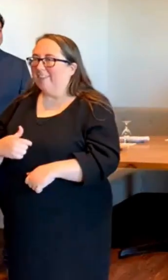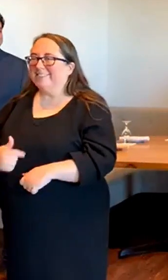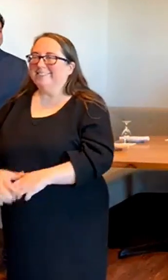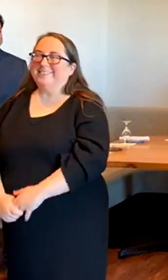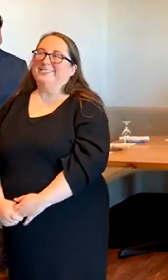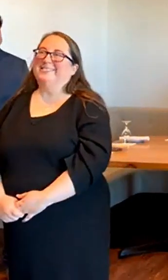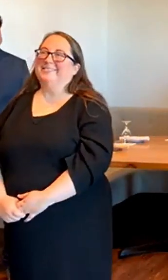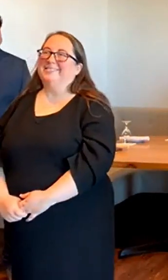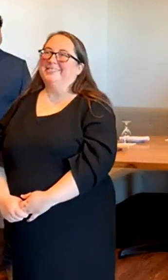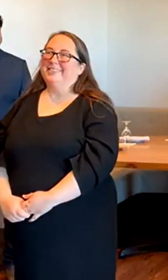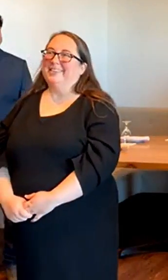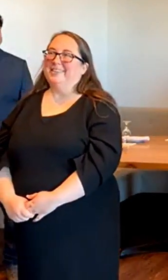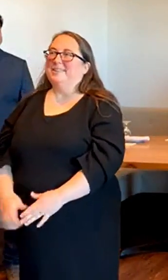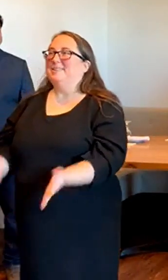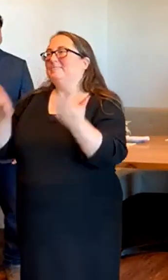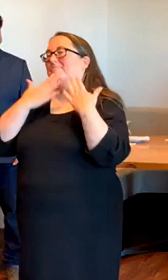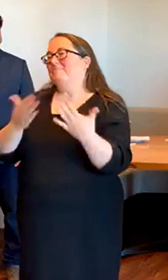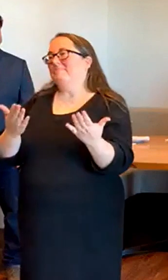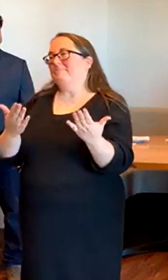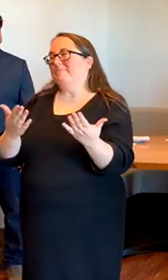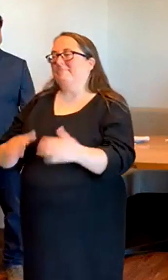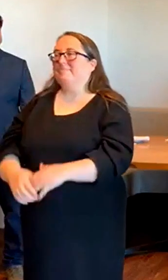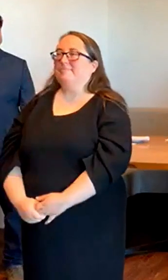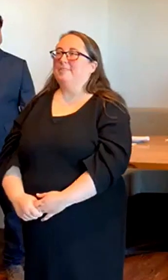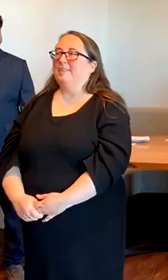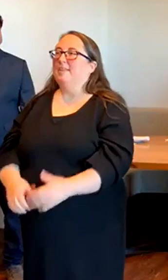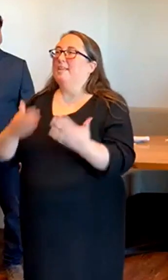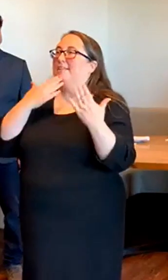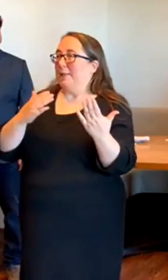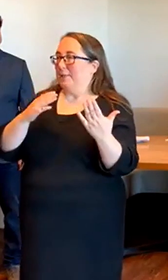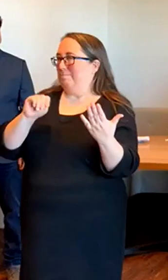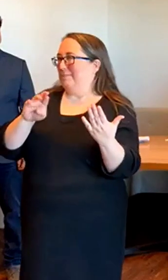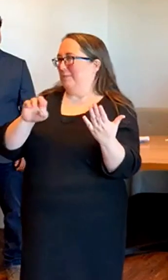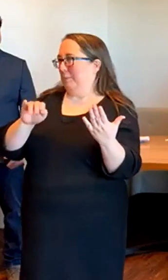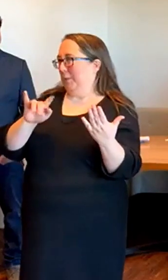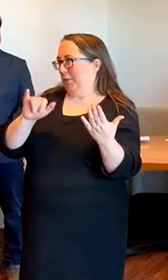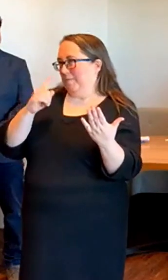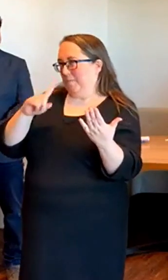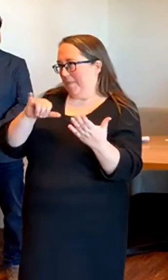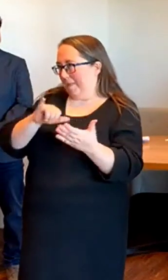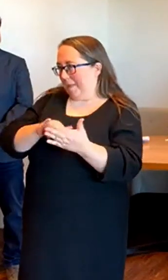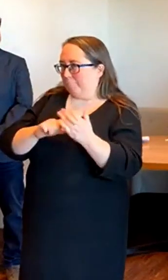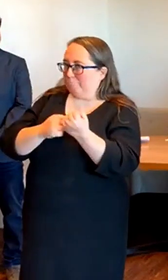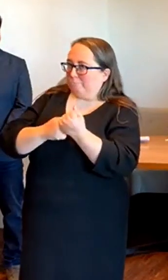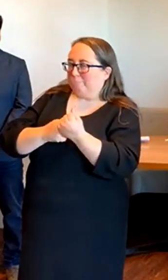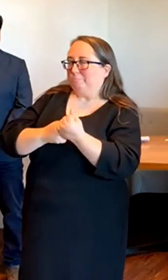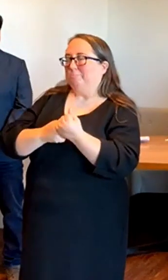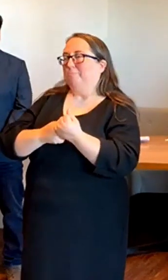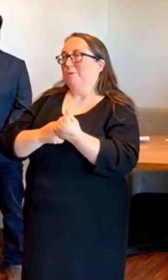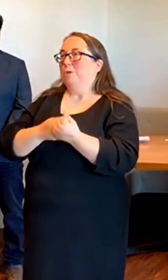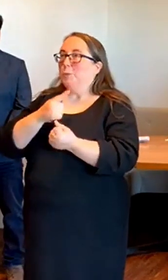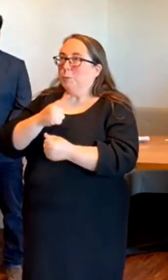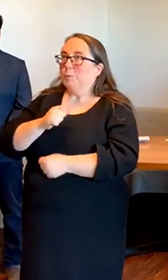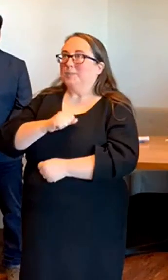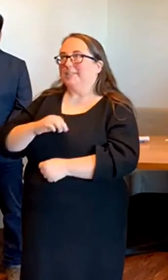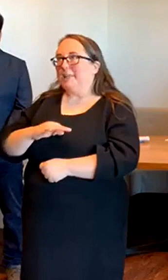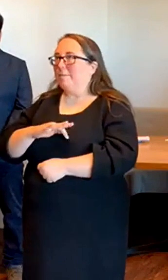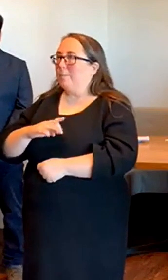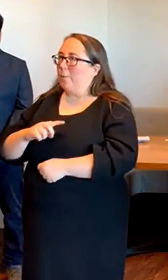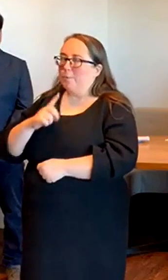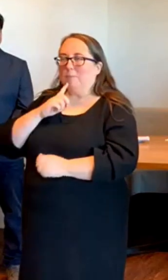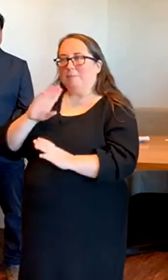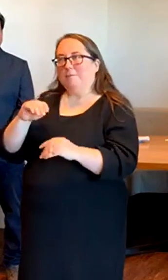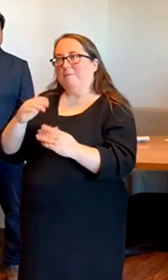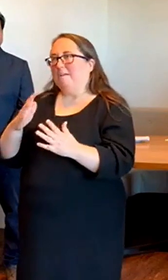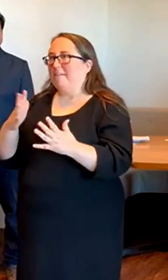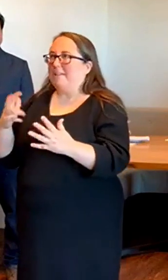Thank you, Mr. McLarty, for the advocacy and support you, your staff, and your board provide to our small, locally